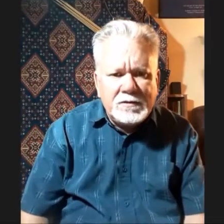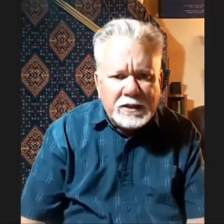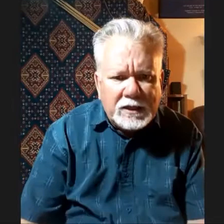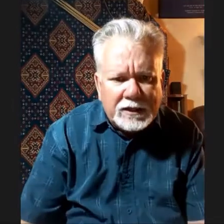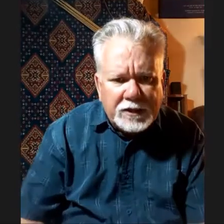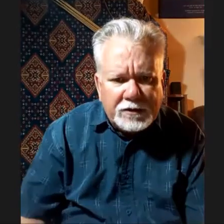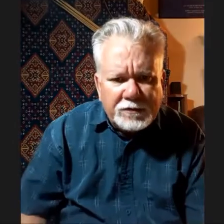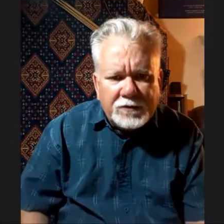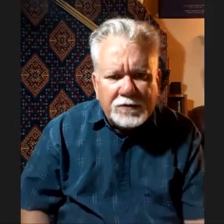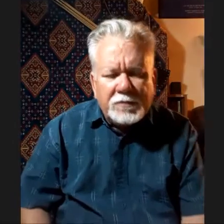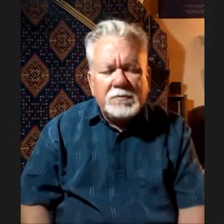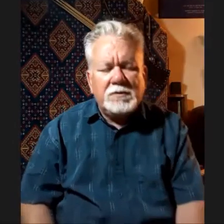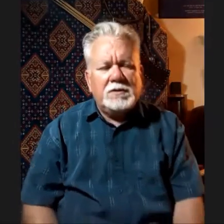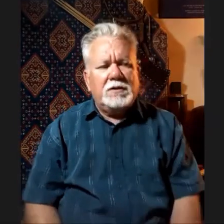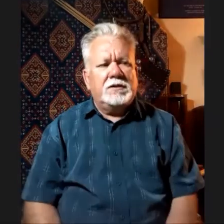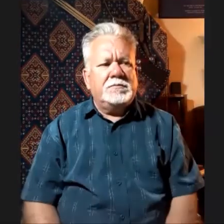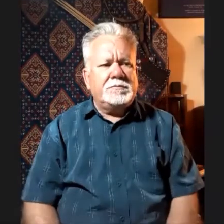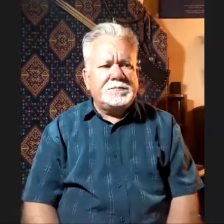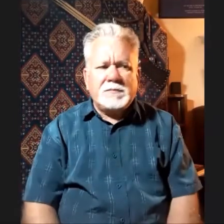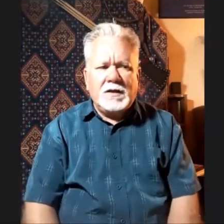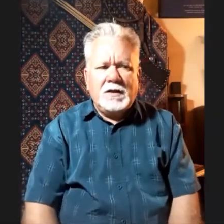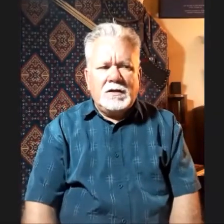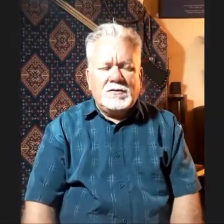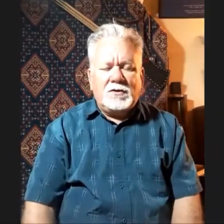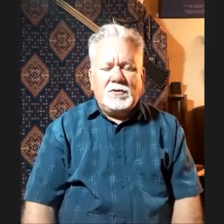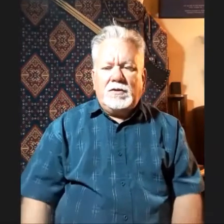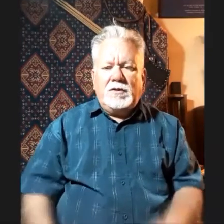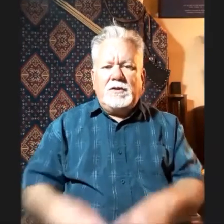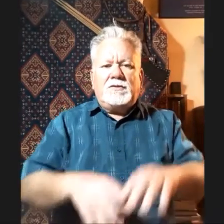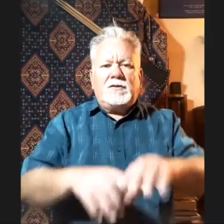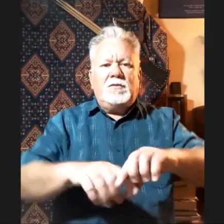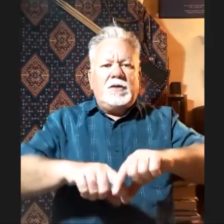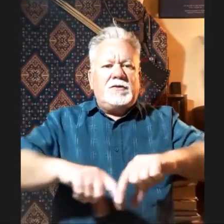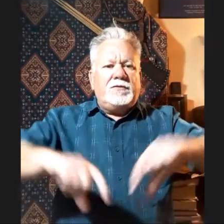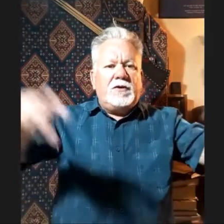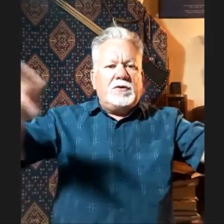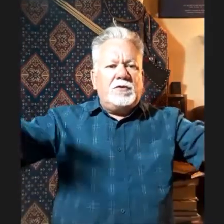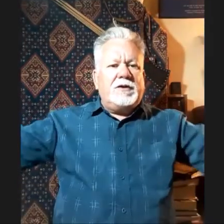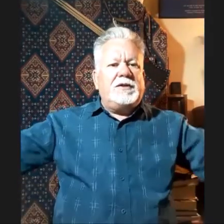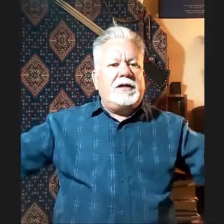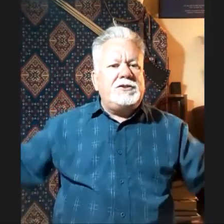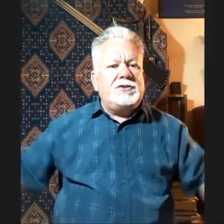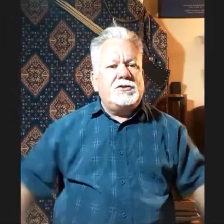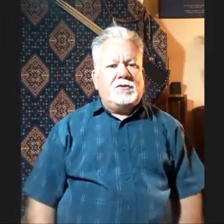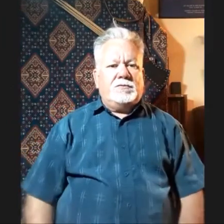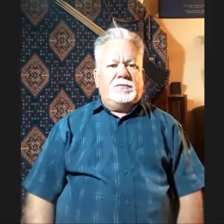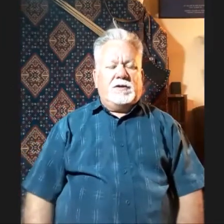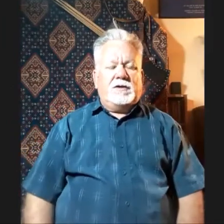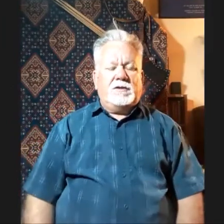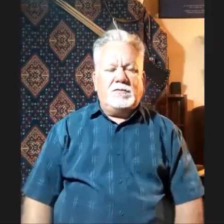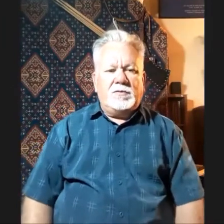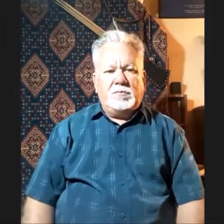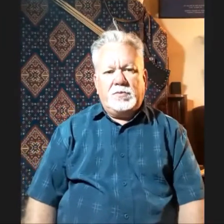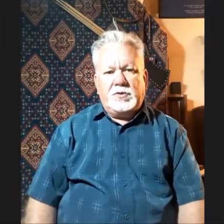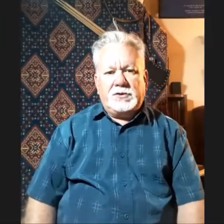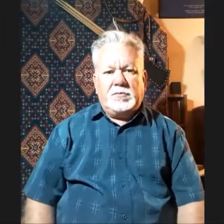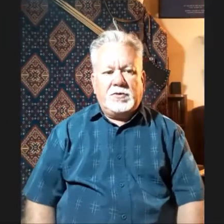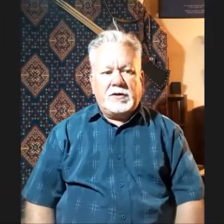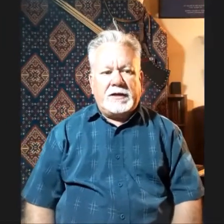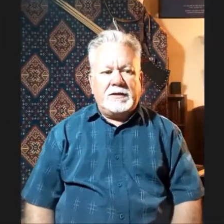Gilan, they found some. So these are found all around the edge of the Persian Empire and